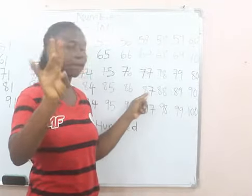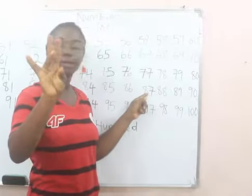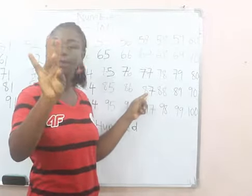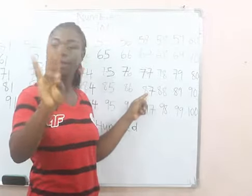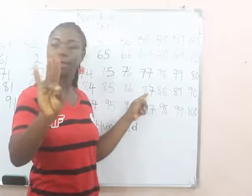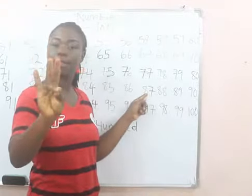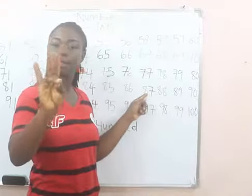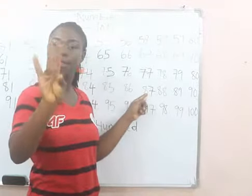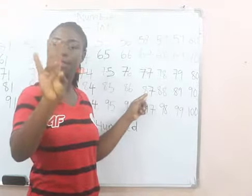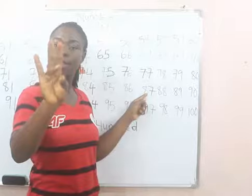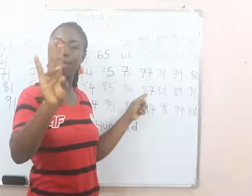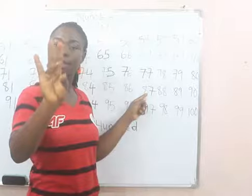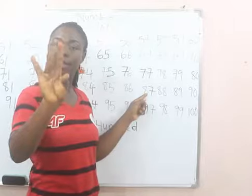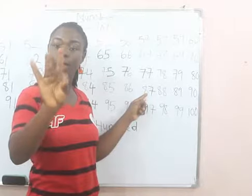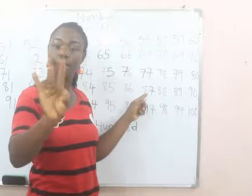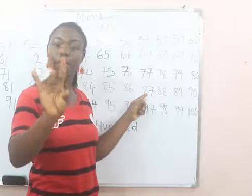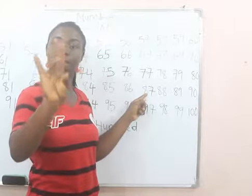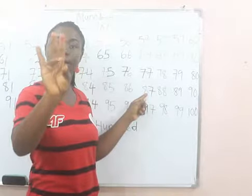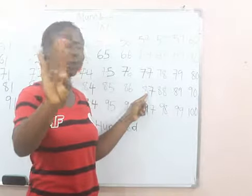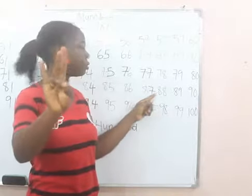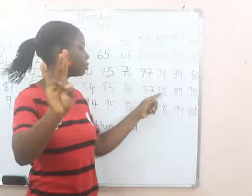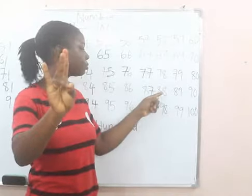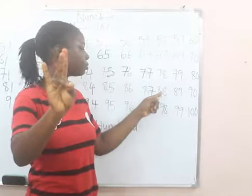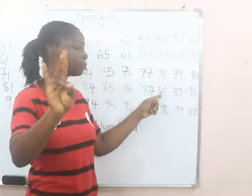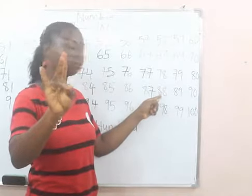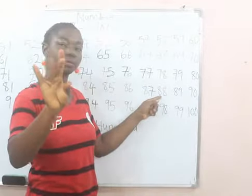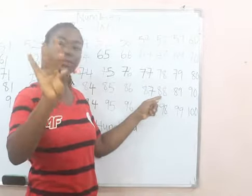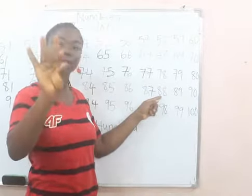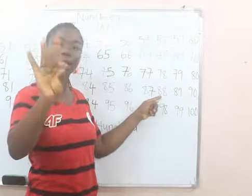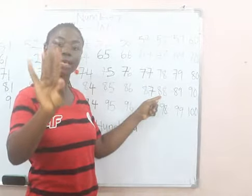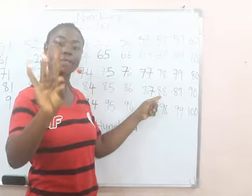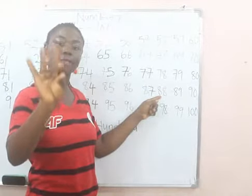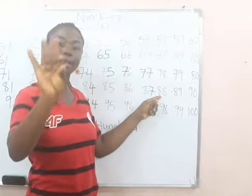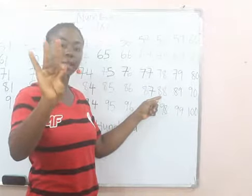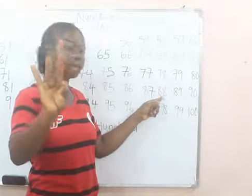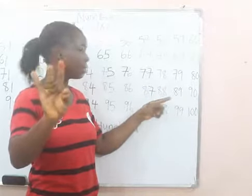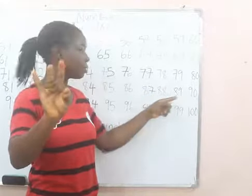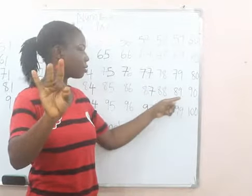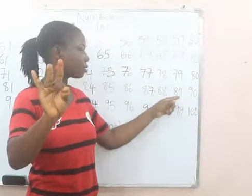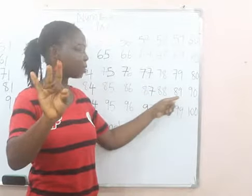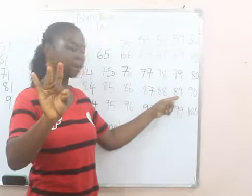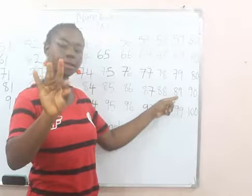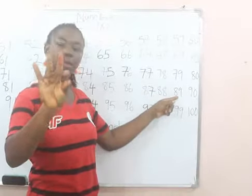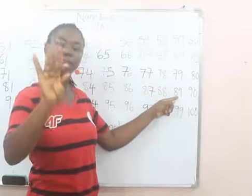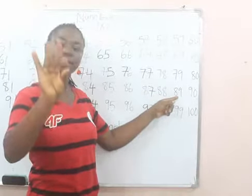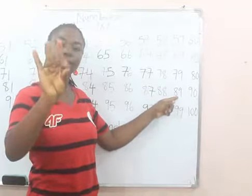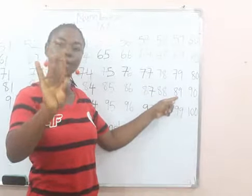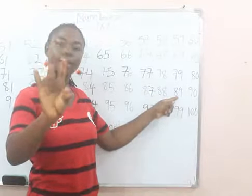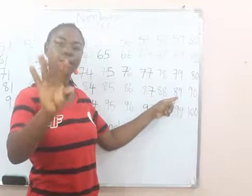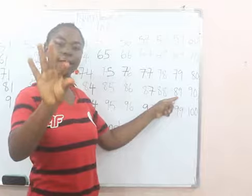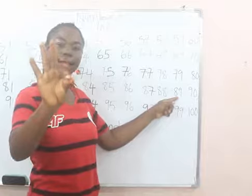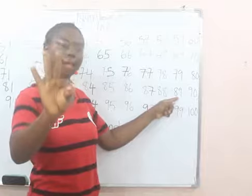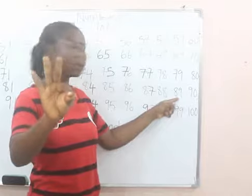87, 88, 89,